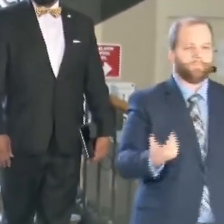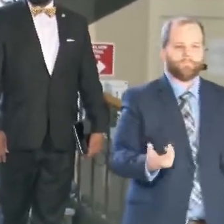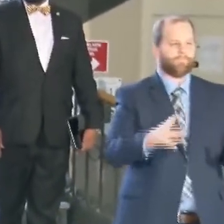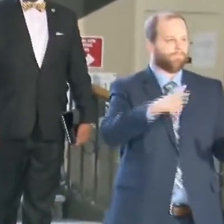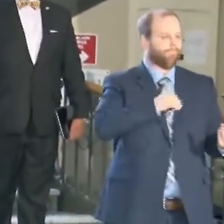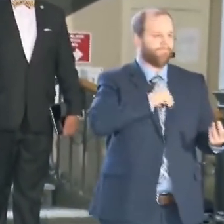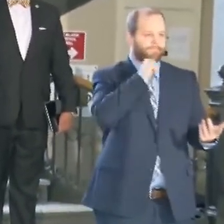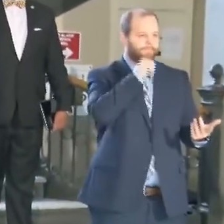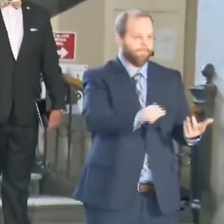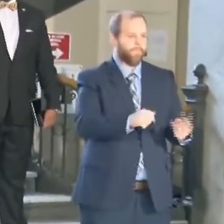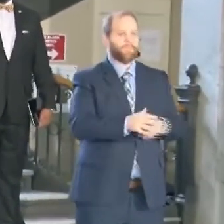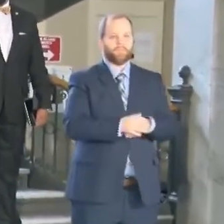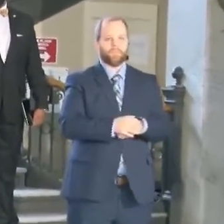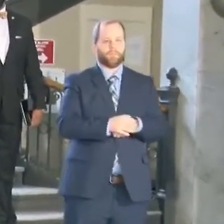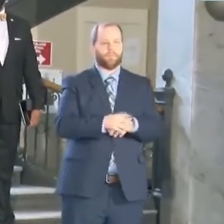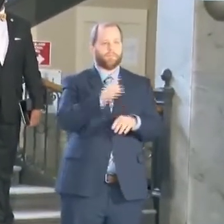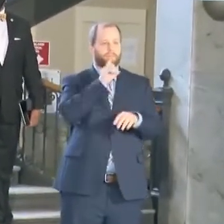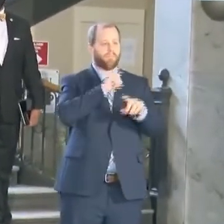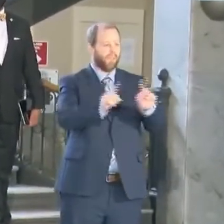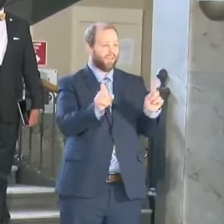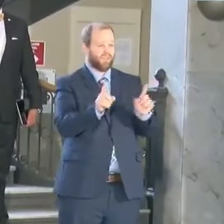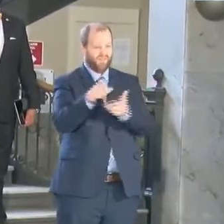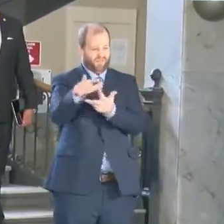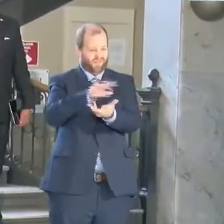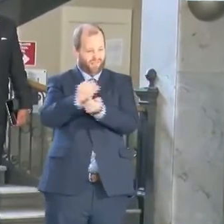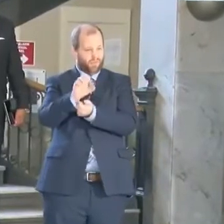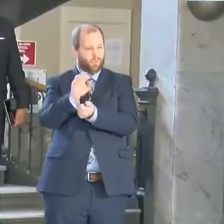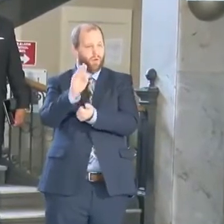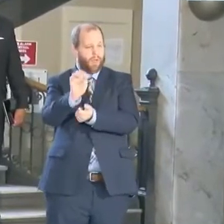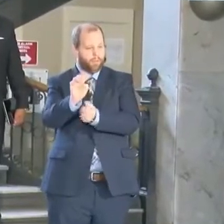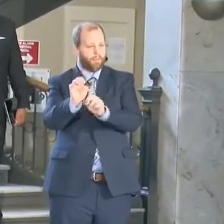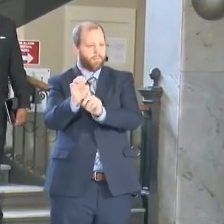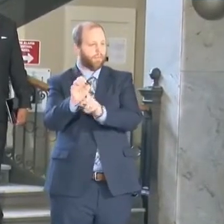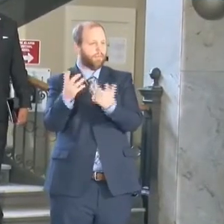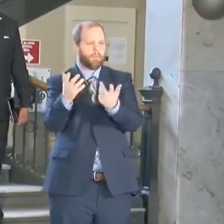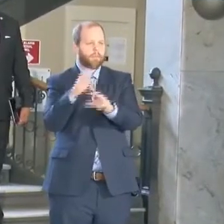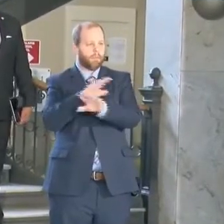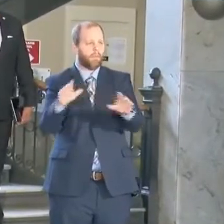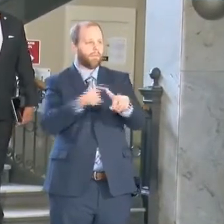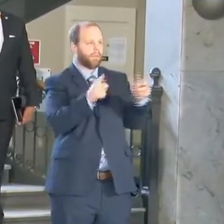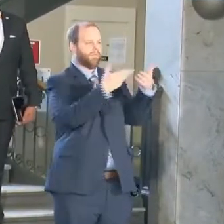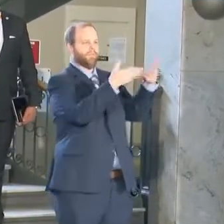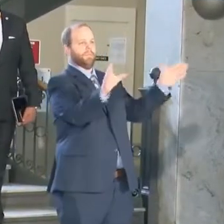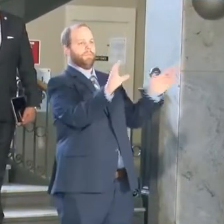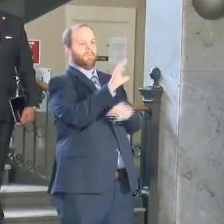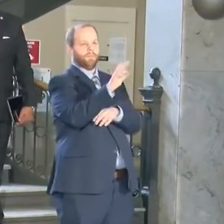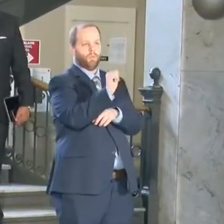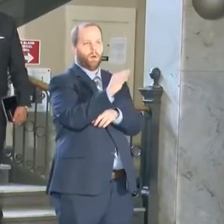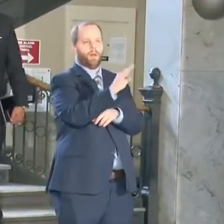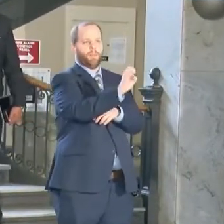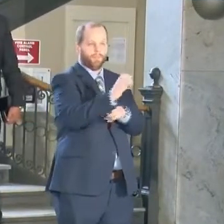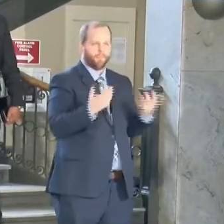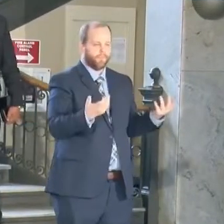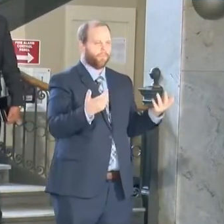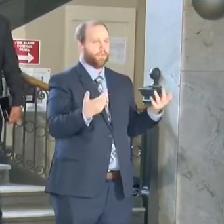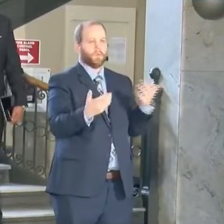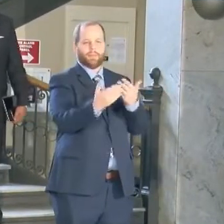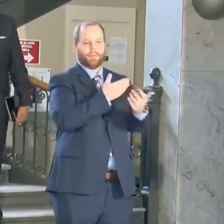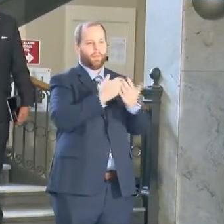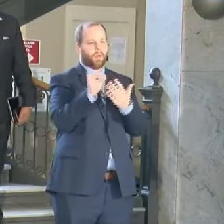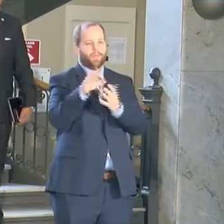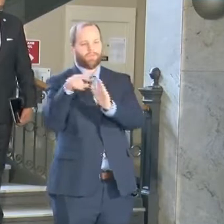but just traditional crime in general. Uh, so whether it is a smash and grab, whether it's a homicide, none of it is acceptable